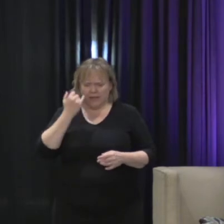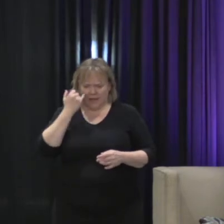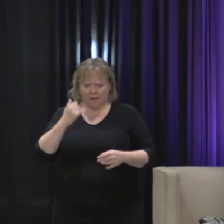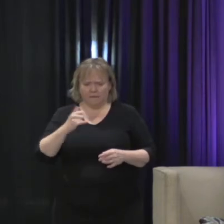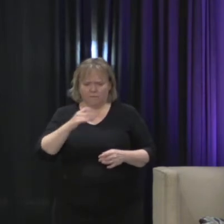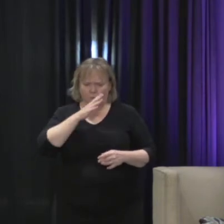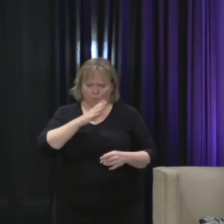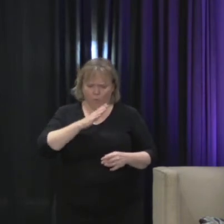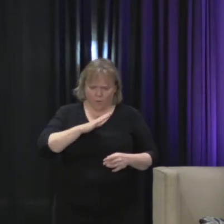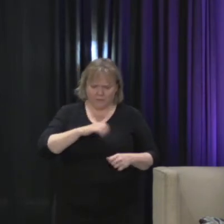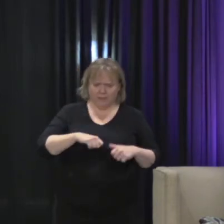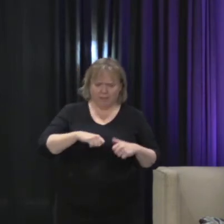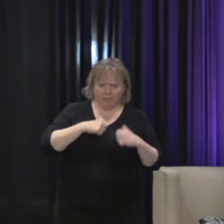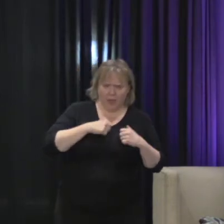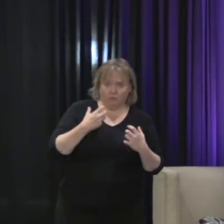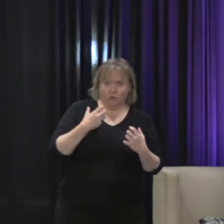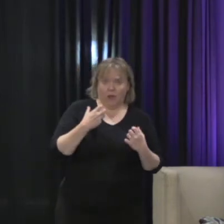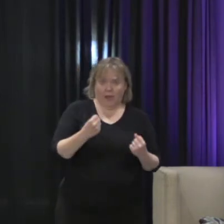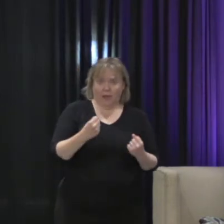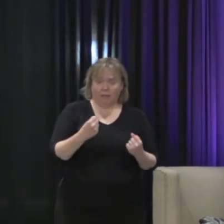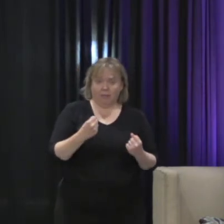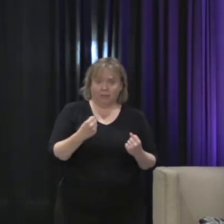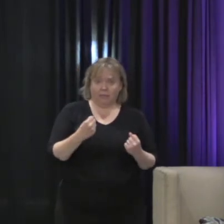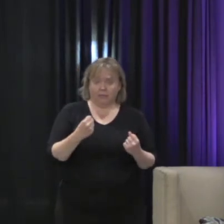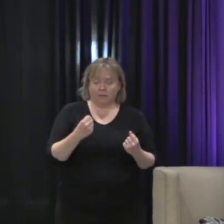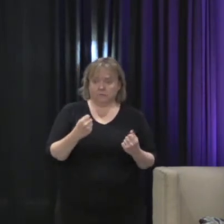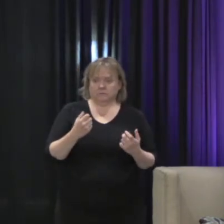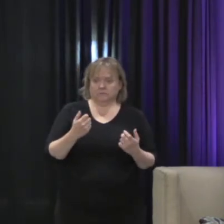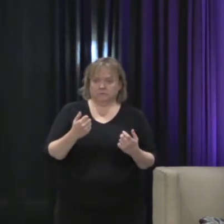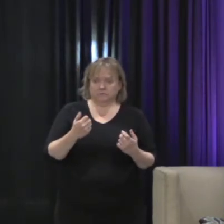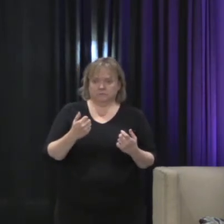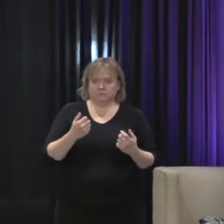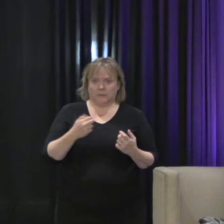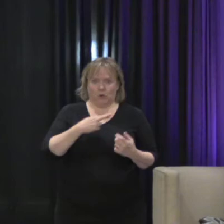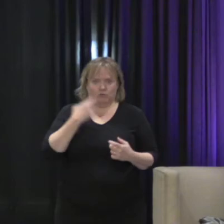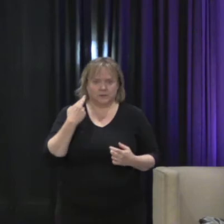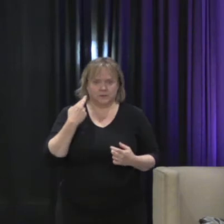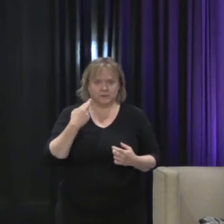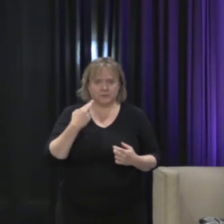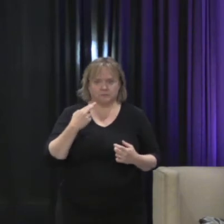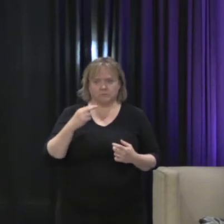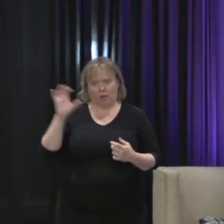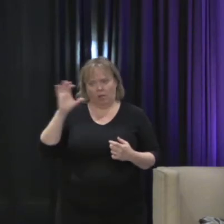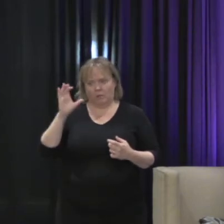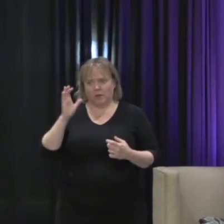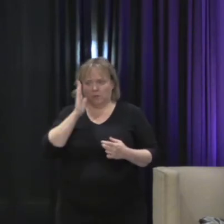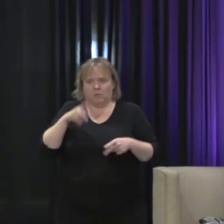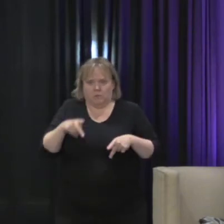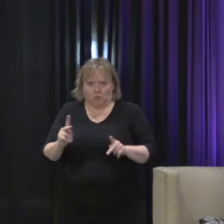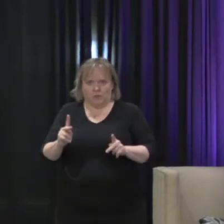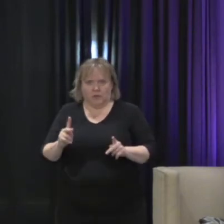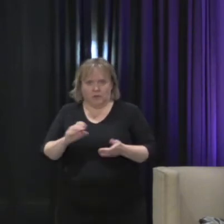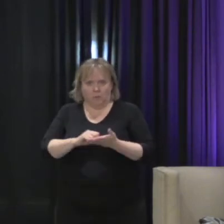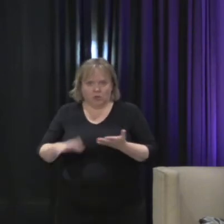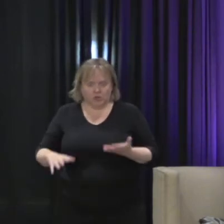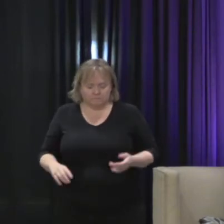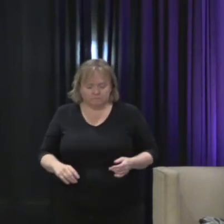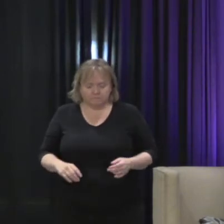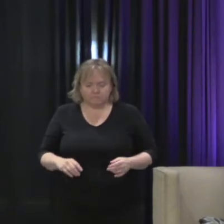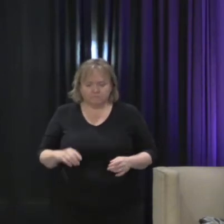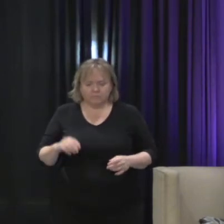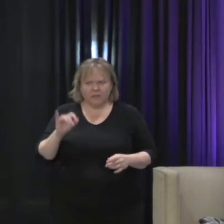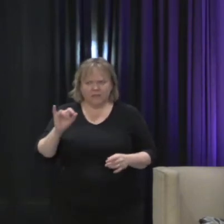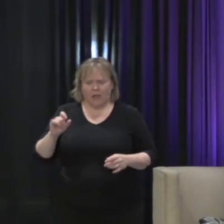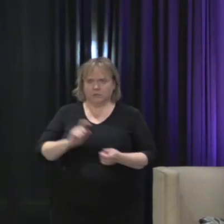mother, it permitted abortion, right? That was a huge change in Colombian law. And in that case, in many